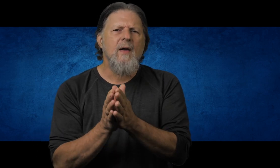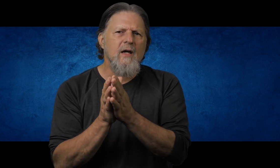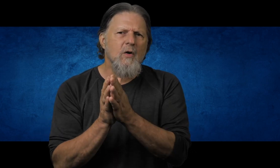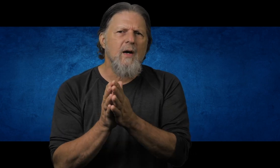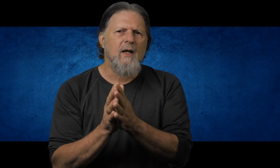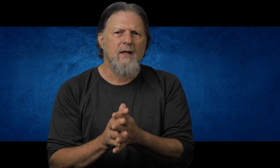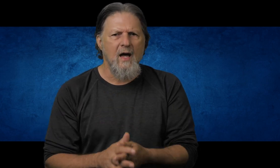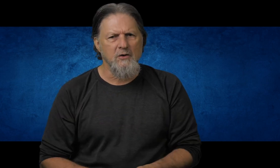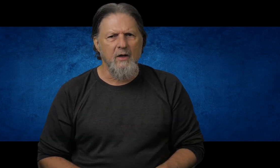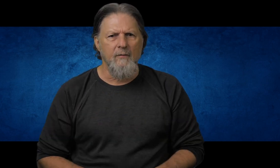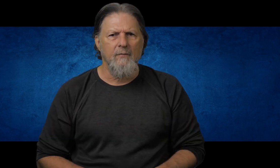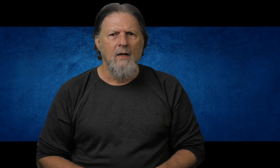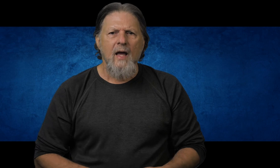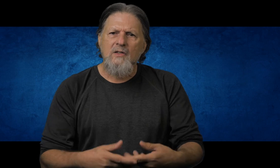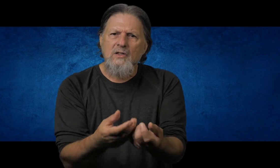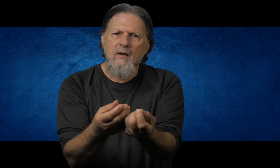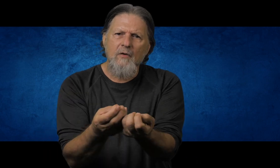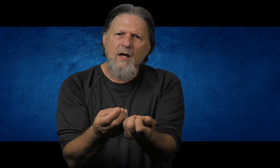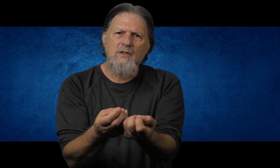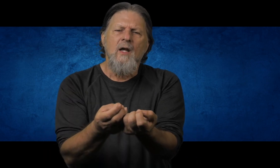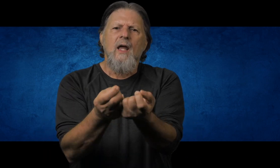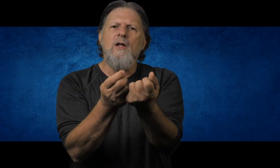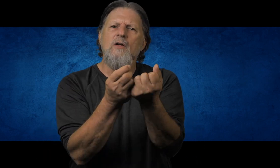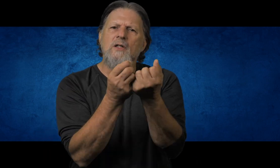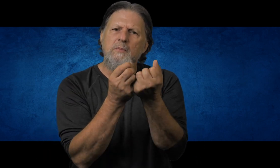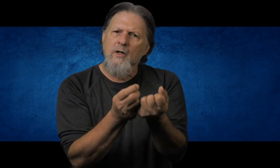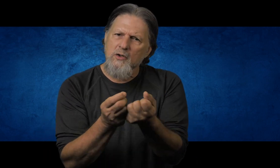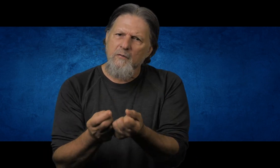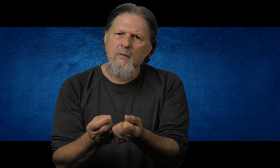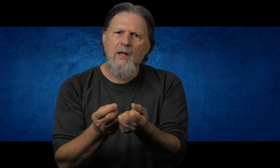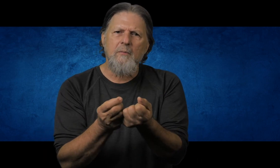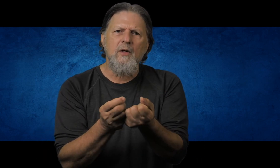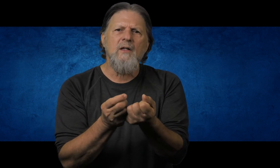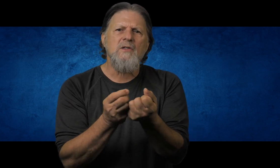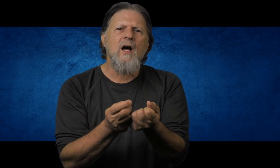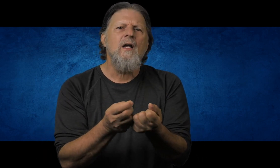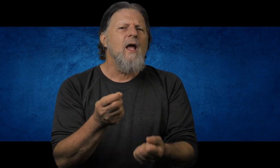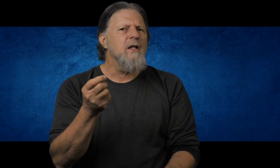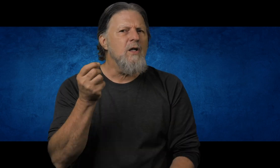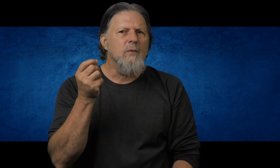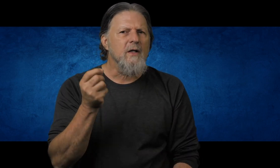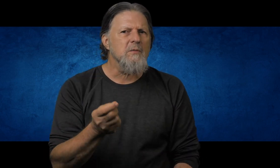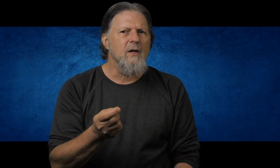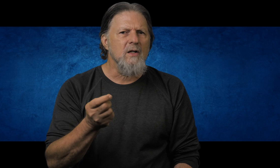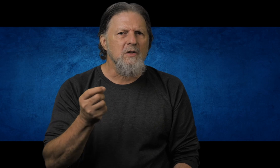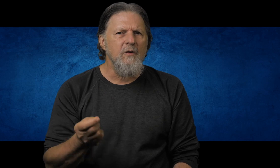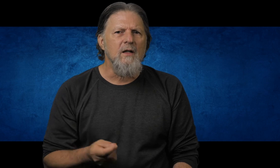a quick casualty. And it's the same for us. Enter the spiritual fight without putting this on, and you will experience defeat.